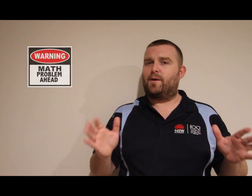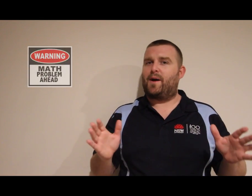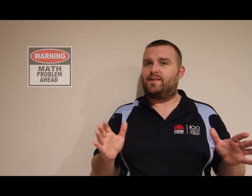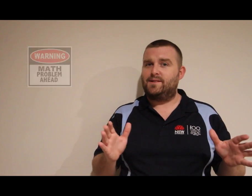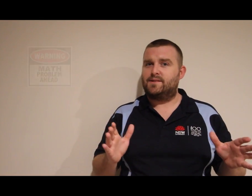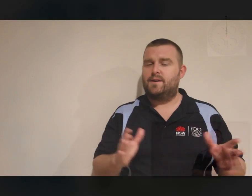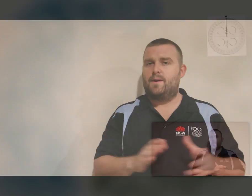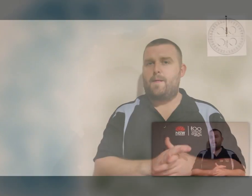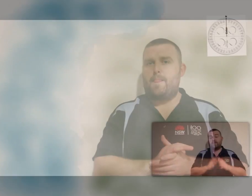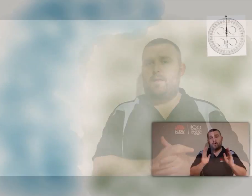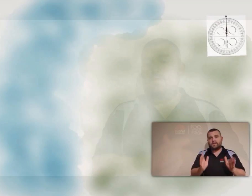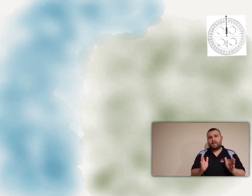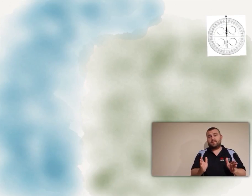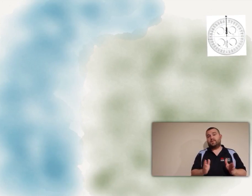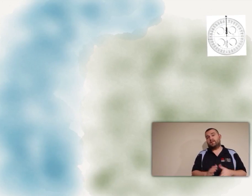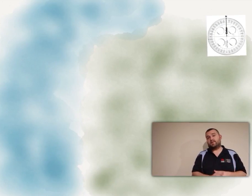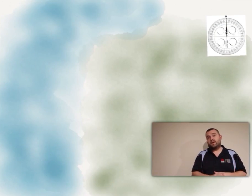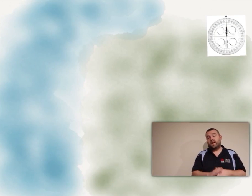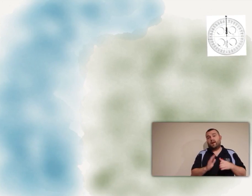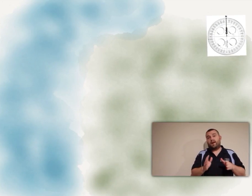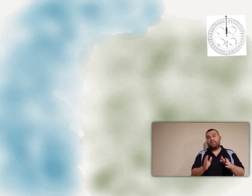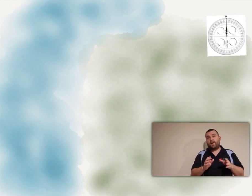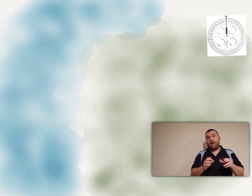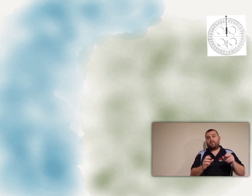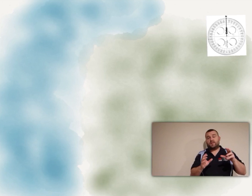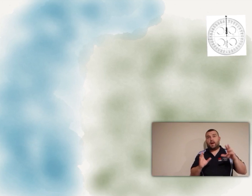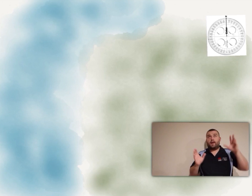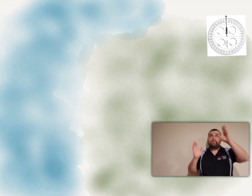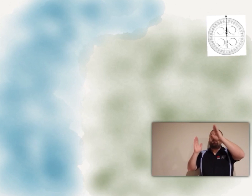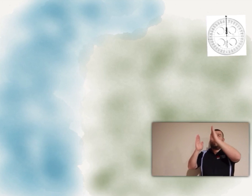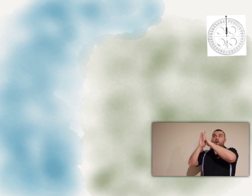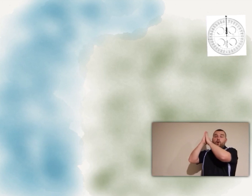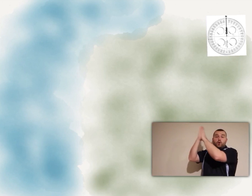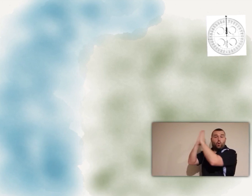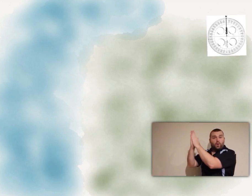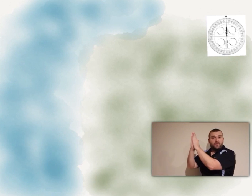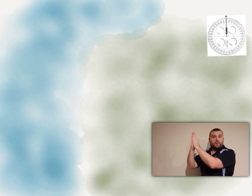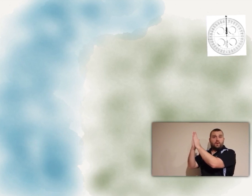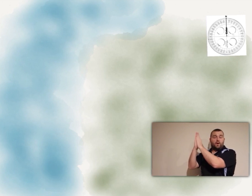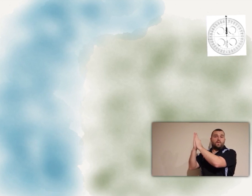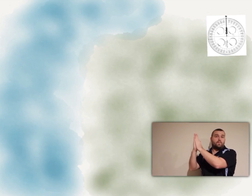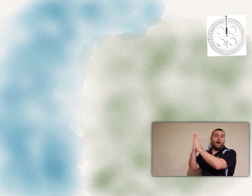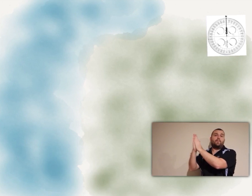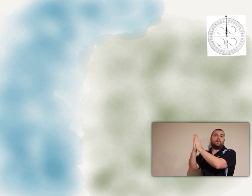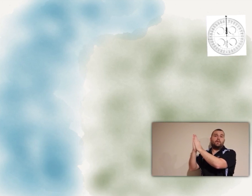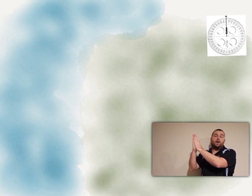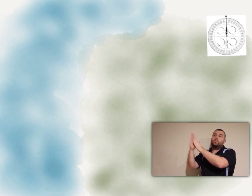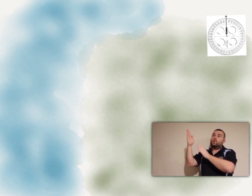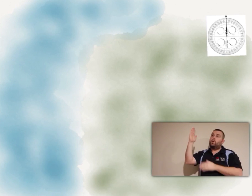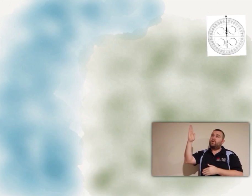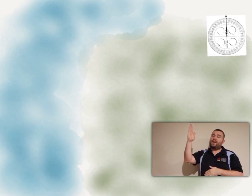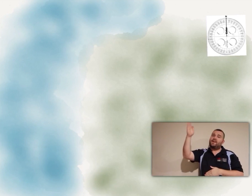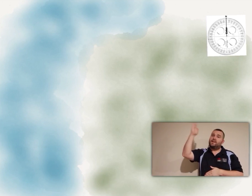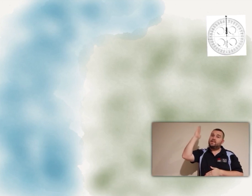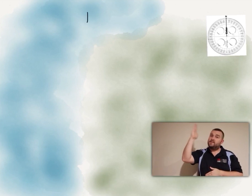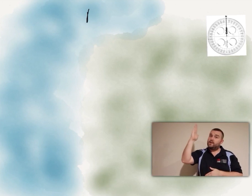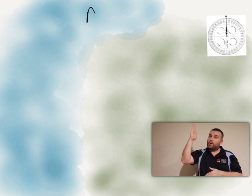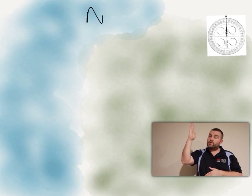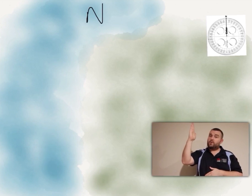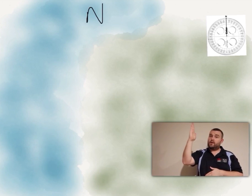about this. The concept is this. If we have say north on the map we'll call that zero